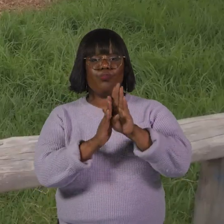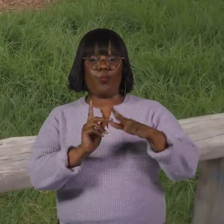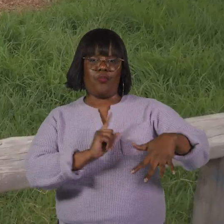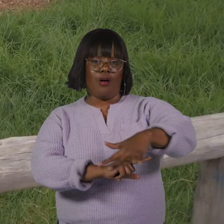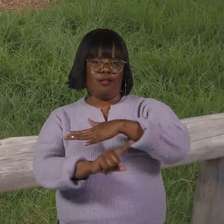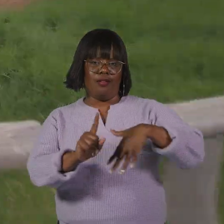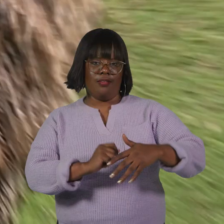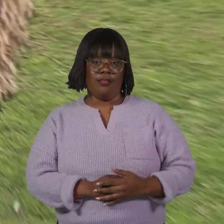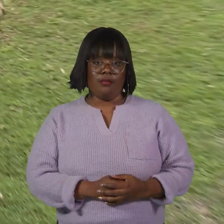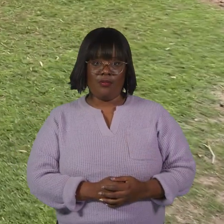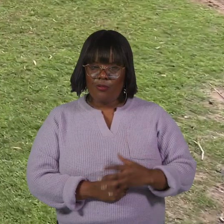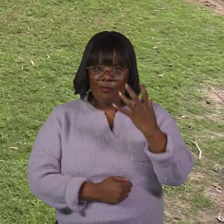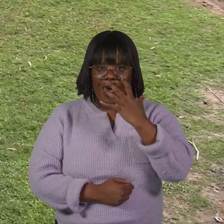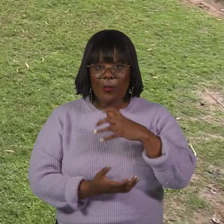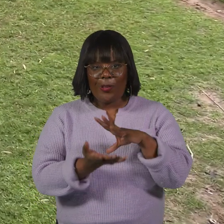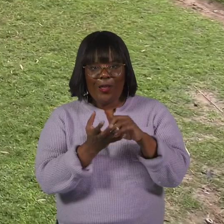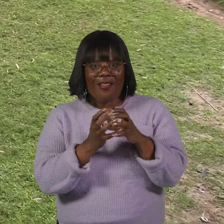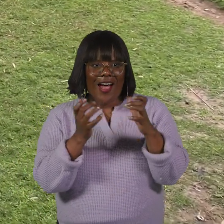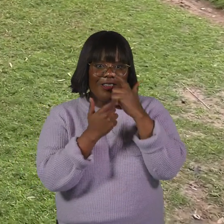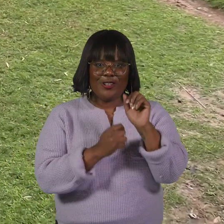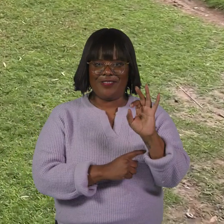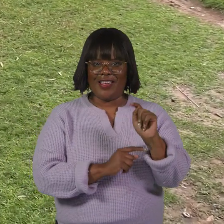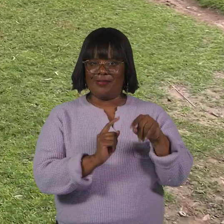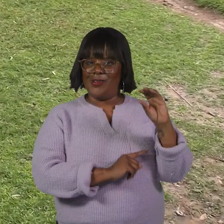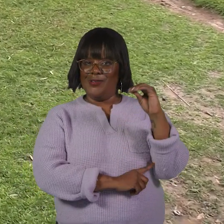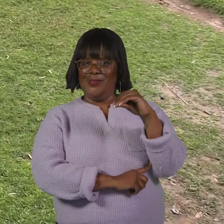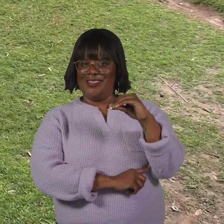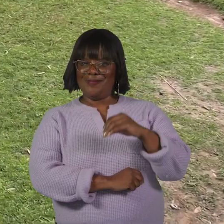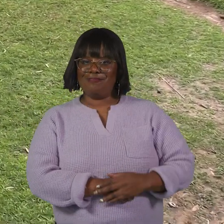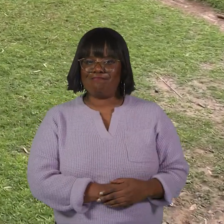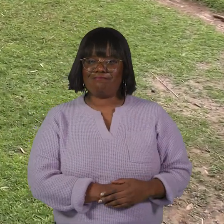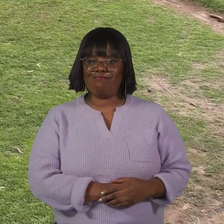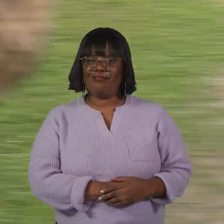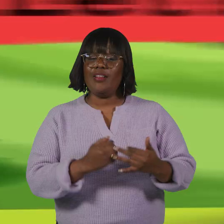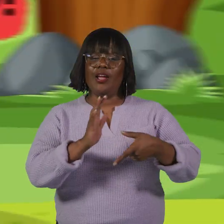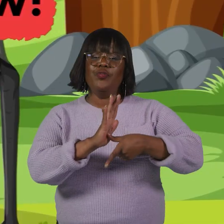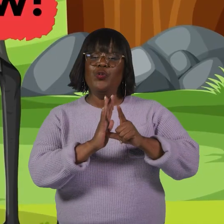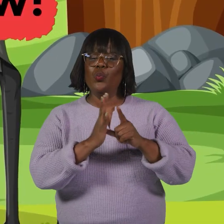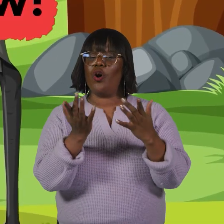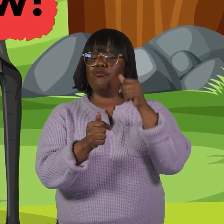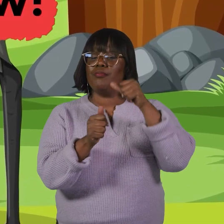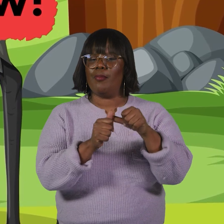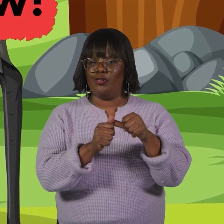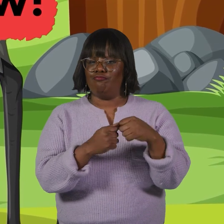wild. Wow, we have learned some interesting facts about emus. Let's see what you remember.